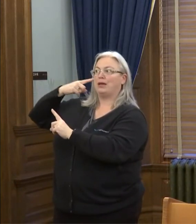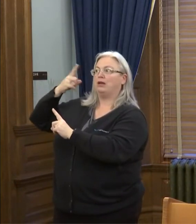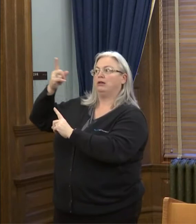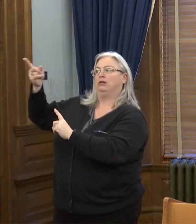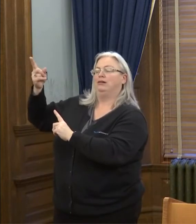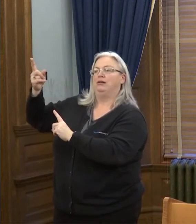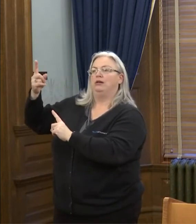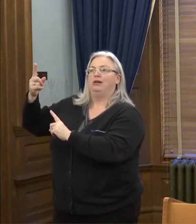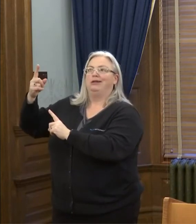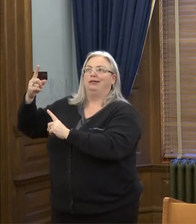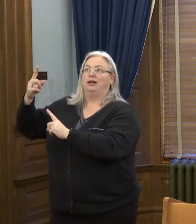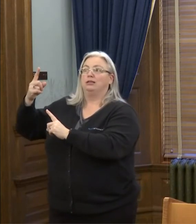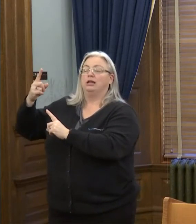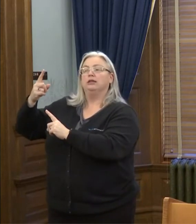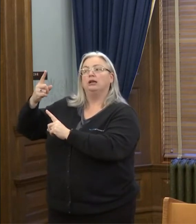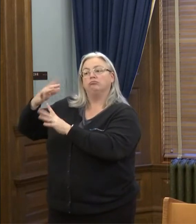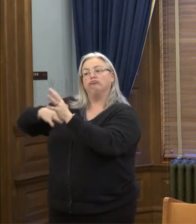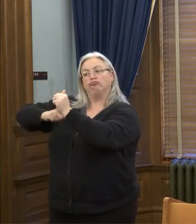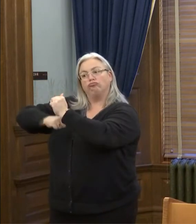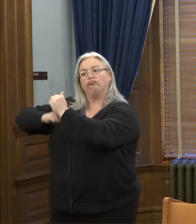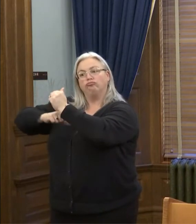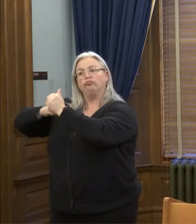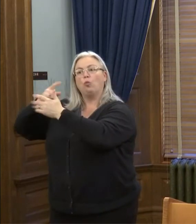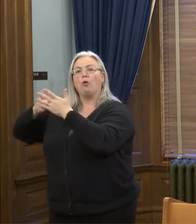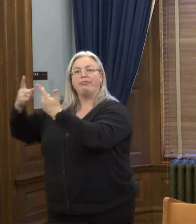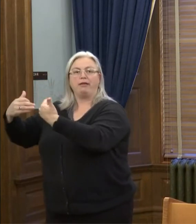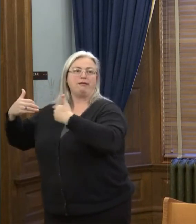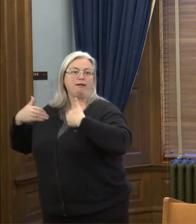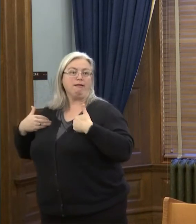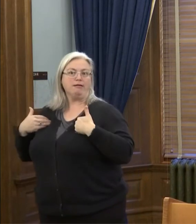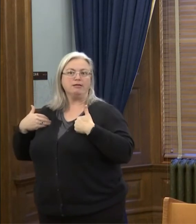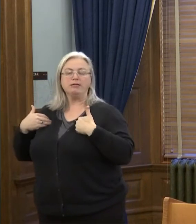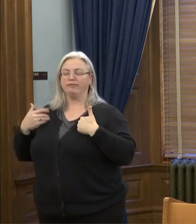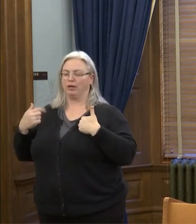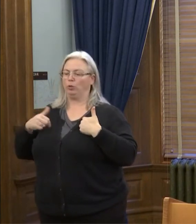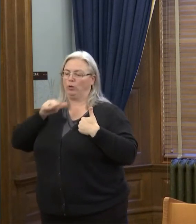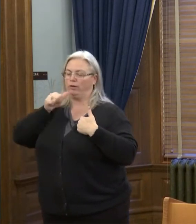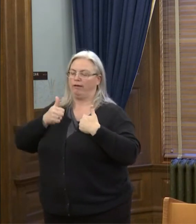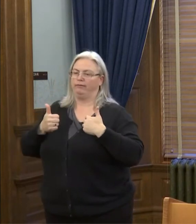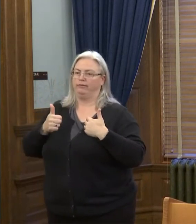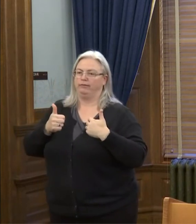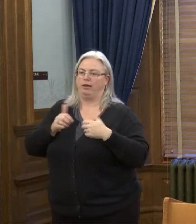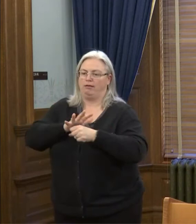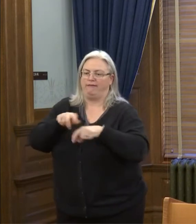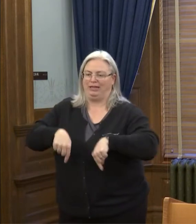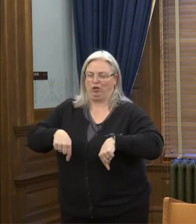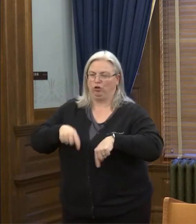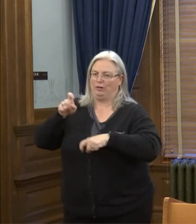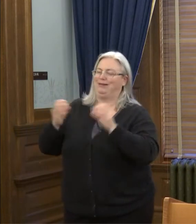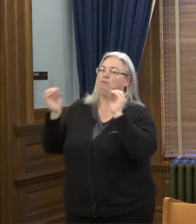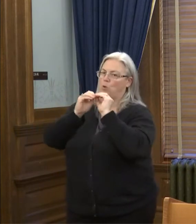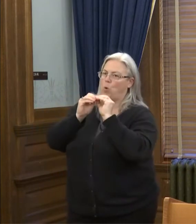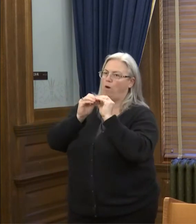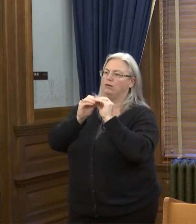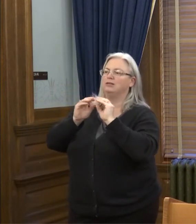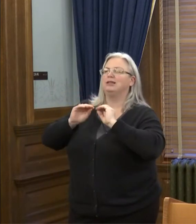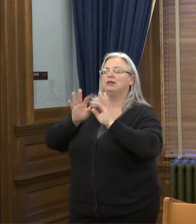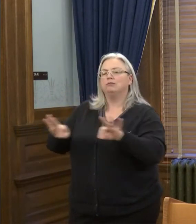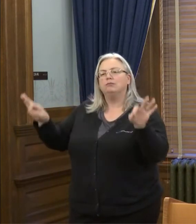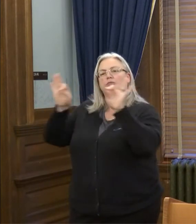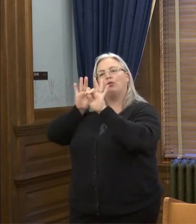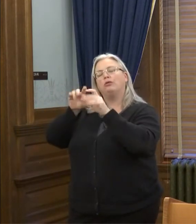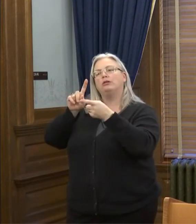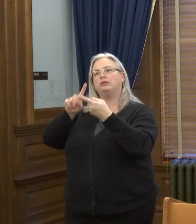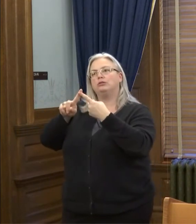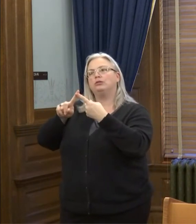pretty much kept up with what they have, but we just do not have enough. And I think it's really important to dispel the notion that we